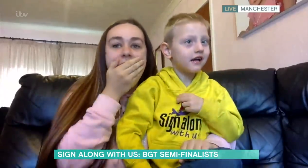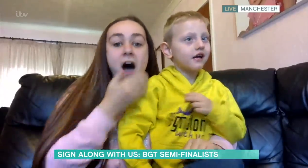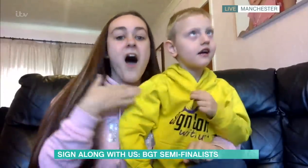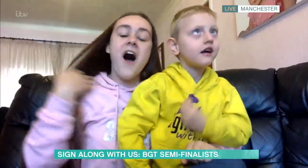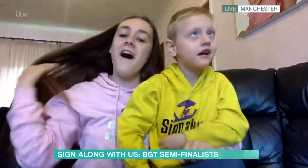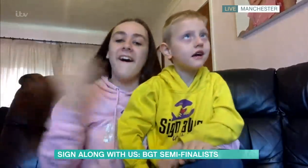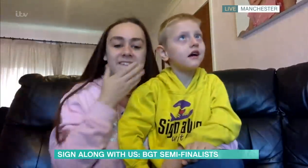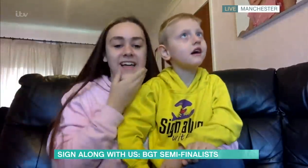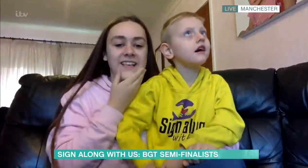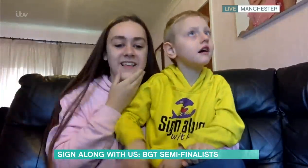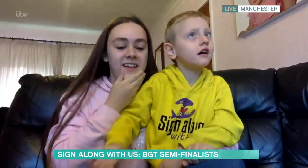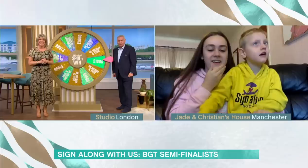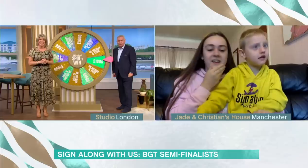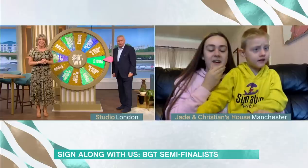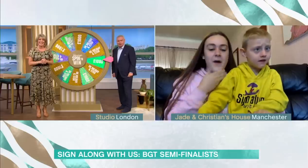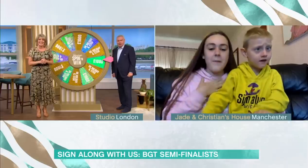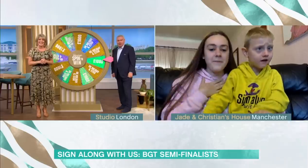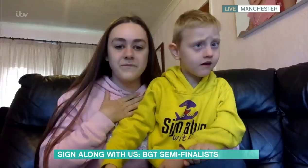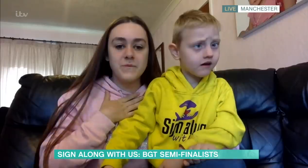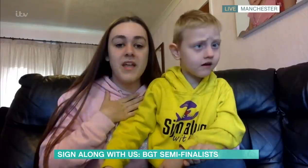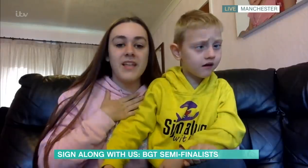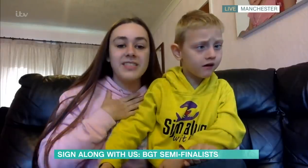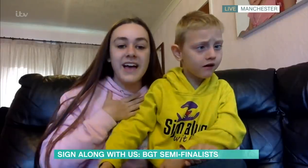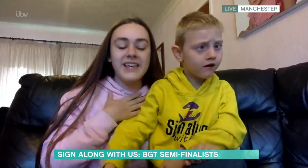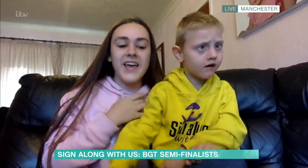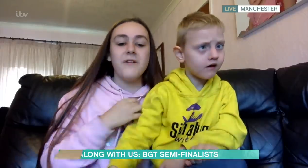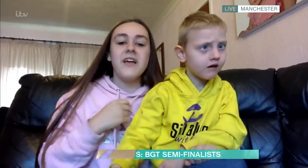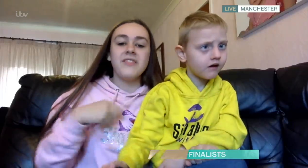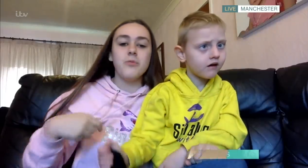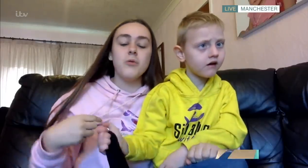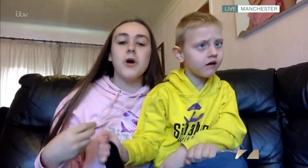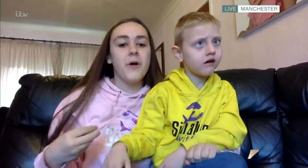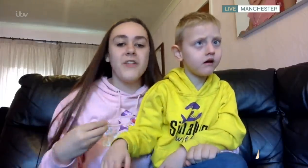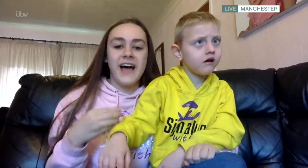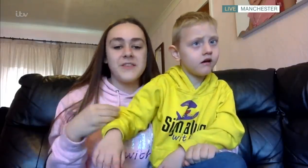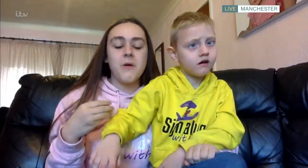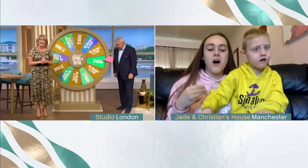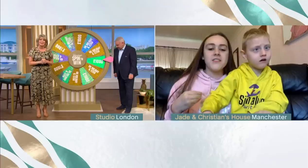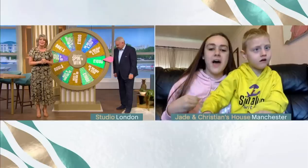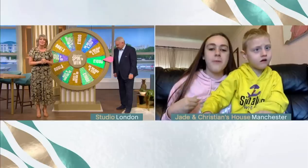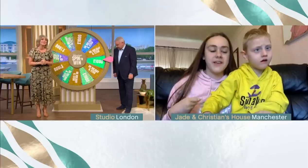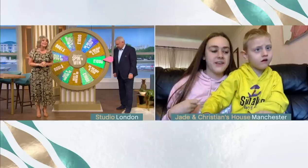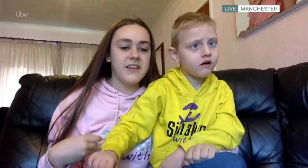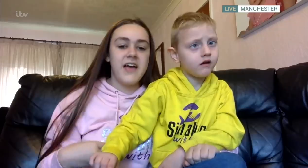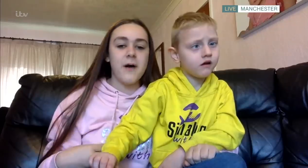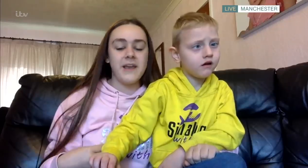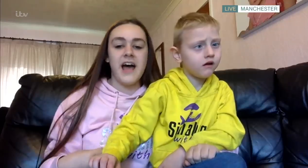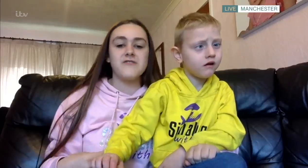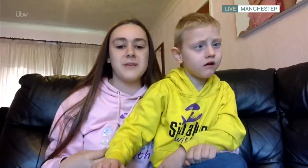Thank you. There's a thousand quid for you, OK? Enjoy. We'll be looking forward to watching you on Saturday. Helping our dreams